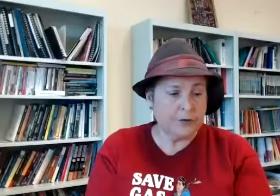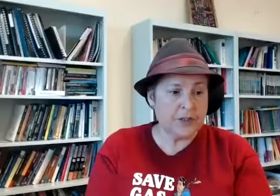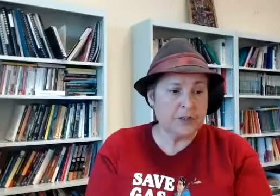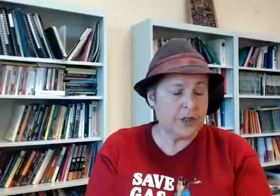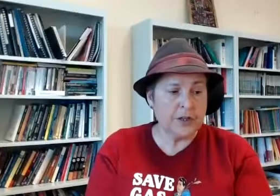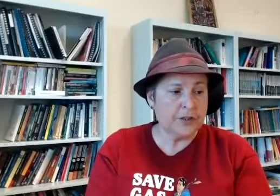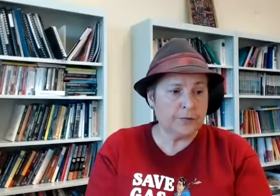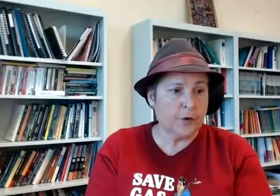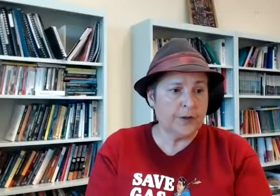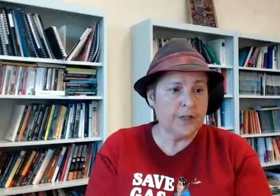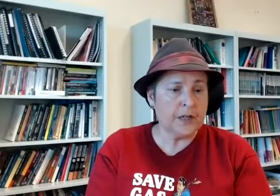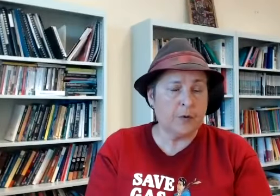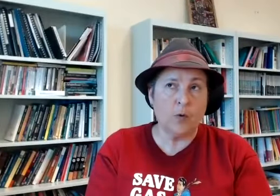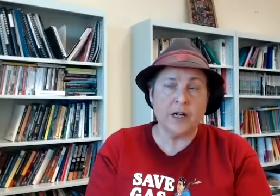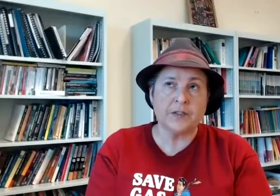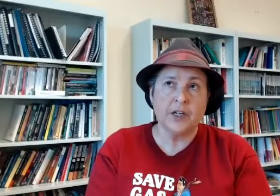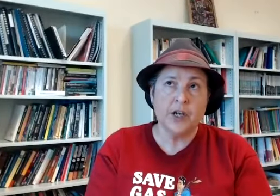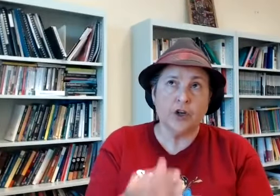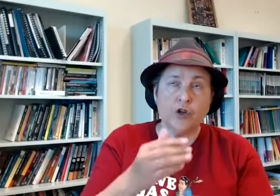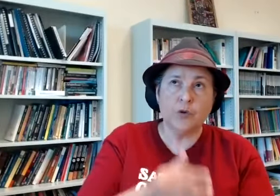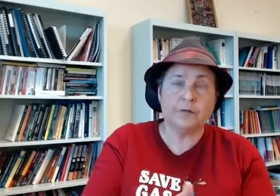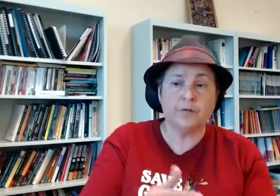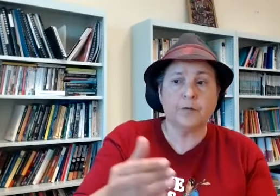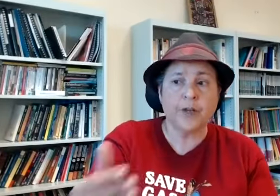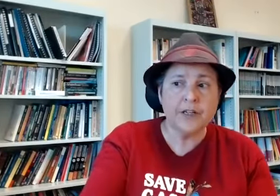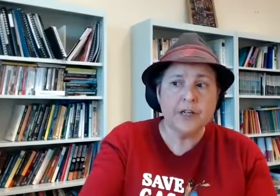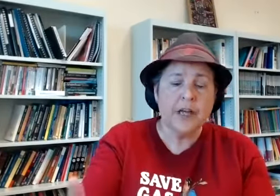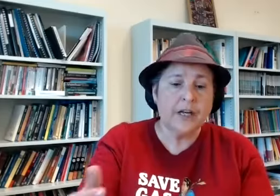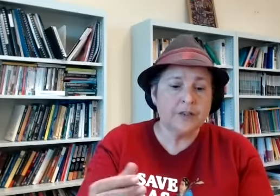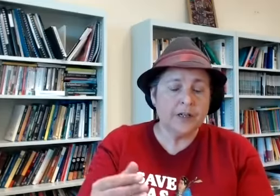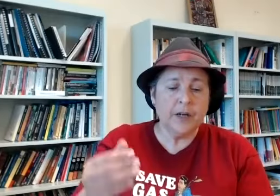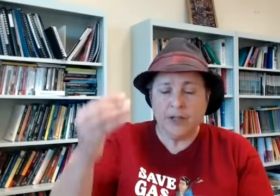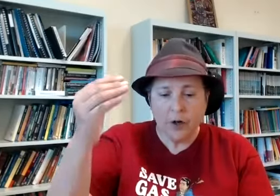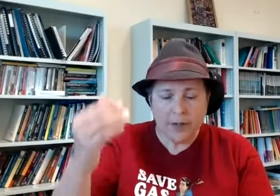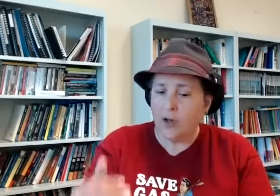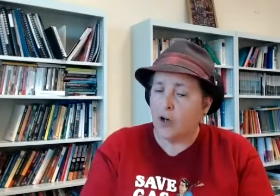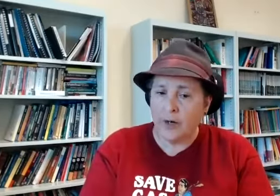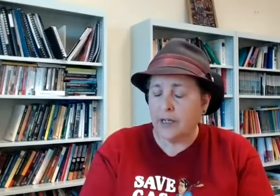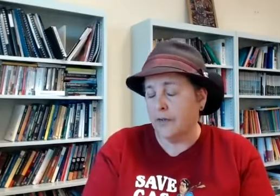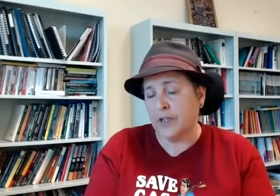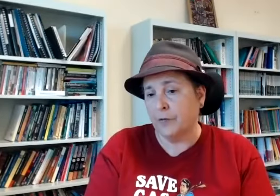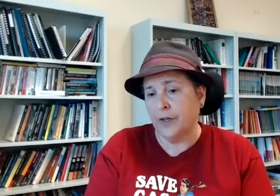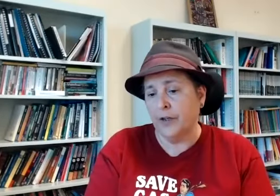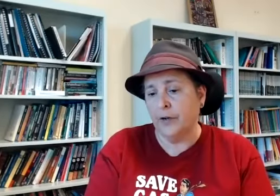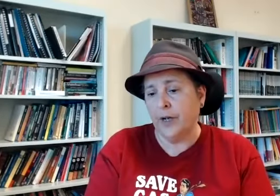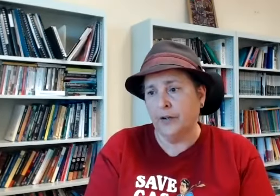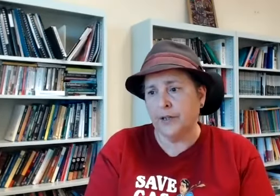says and then the deferral thing is i'm always that you know you're different from that and uh yeah we know about the hierarchy of suffering you know and um